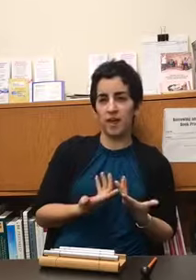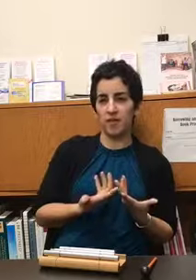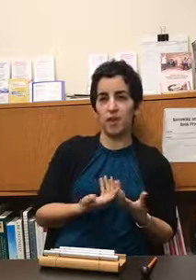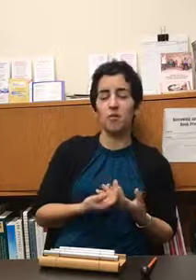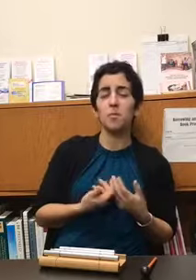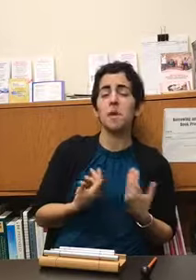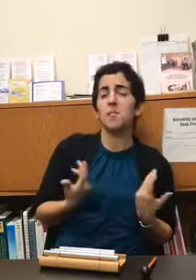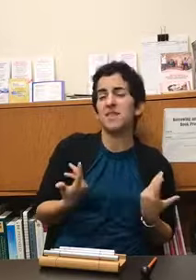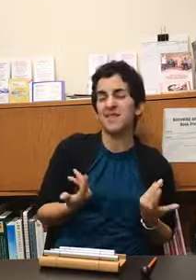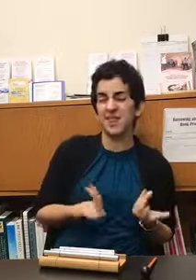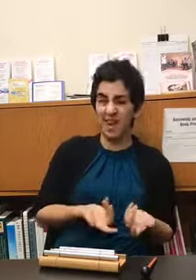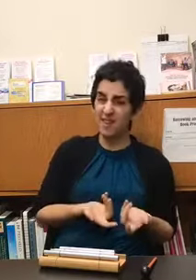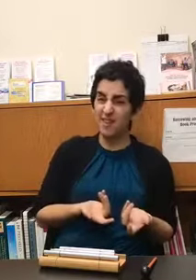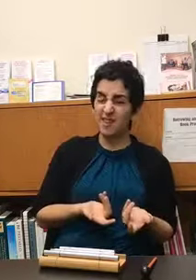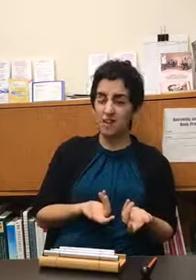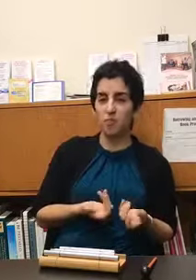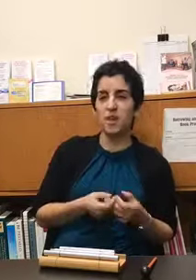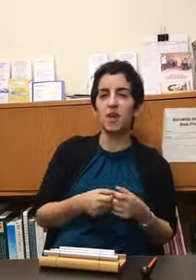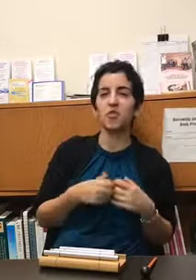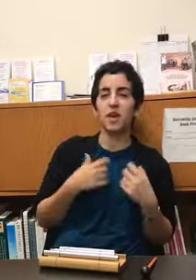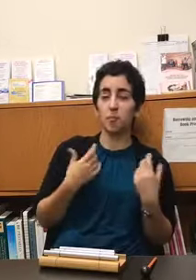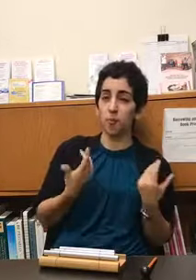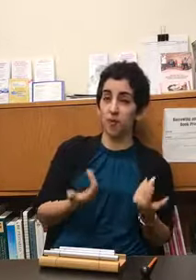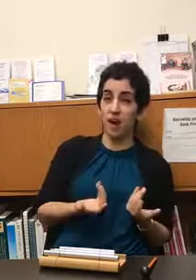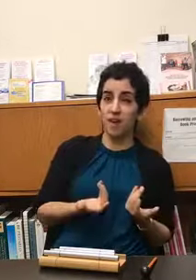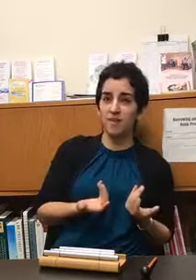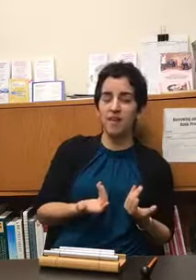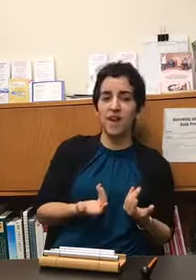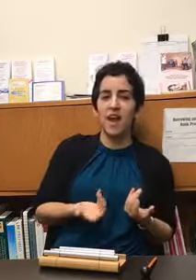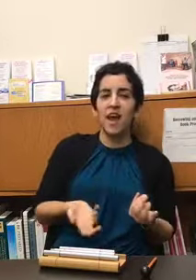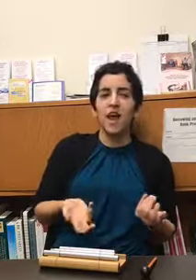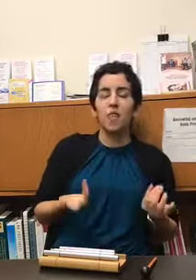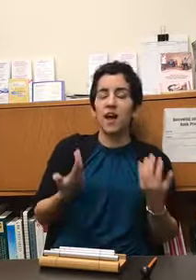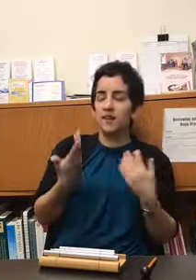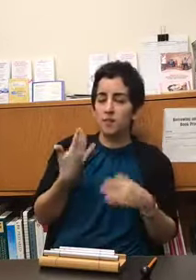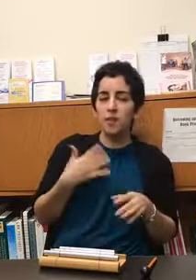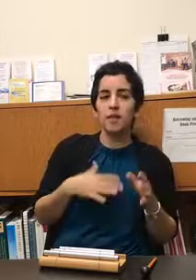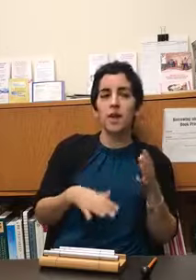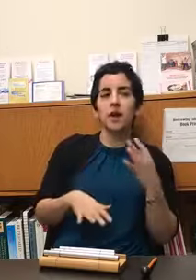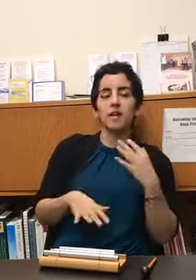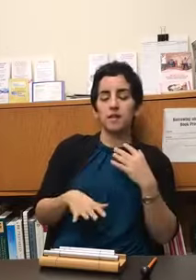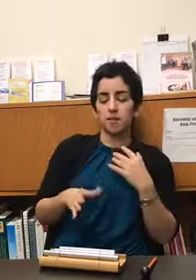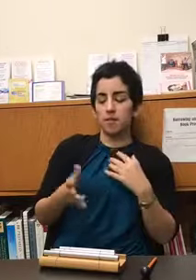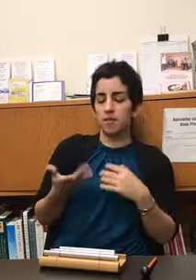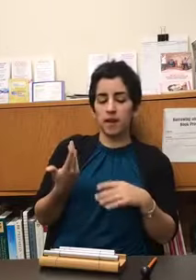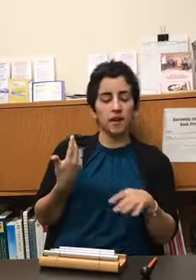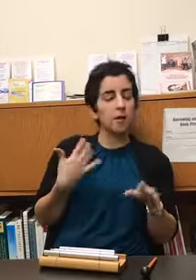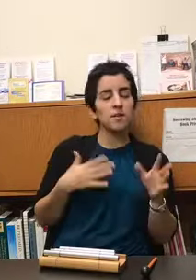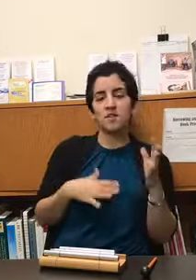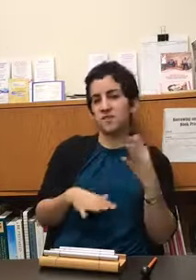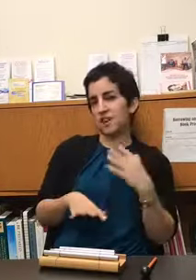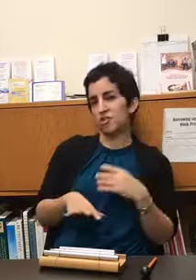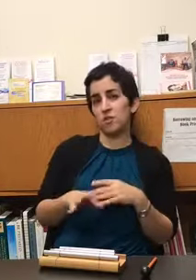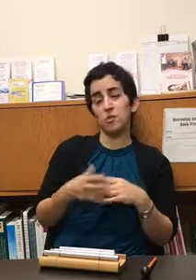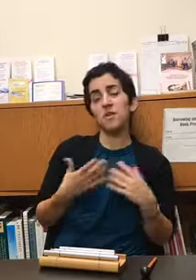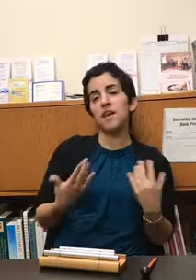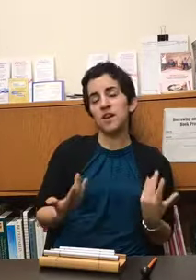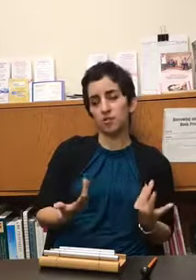of being able to make mistakes being able to improvise that's something that i that comes into sessions really naturally